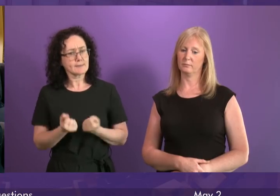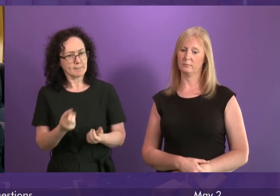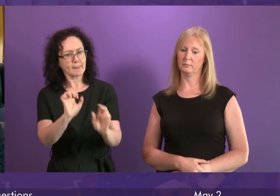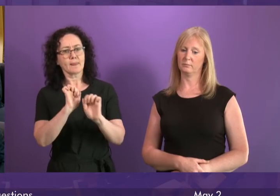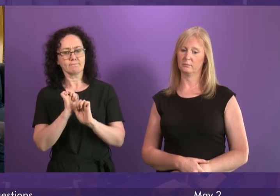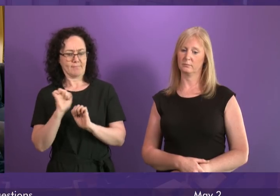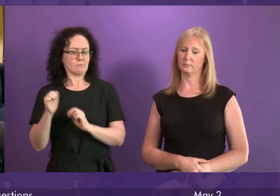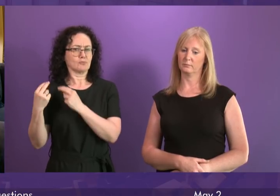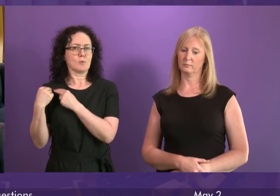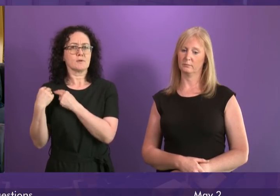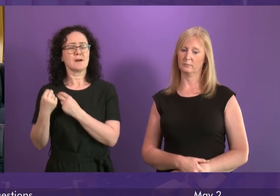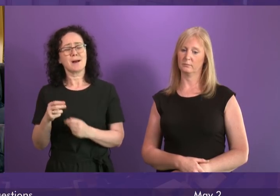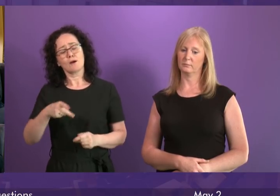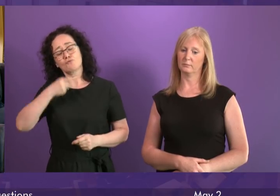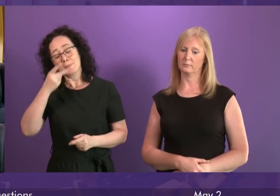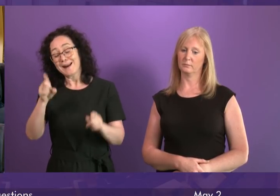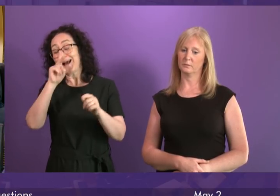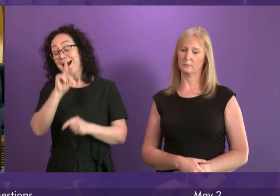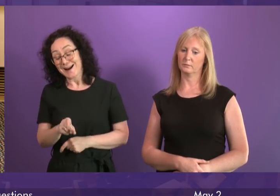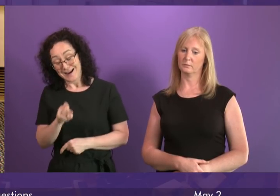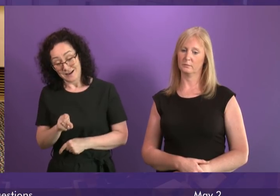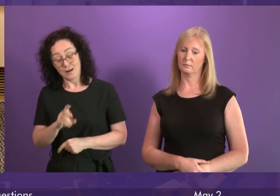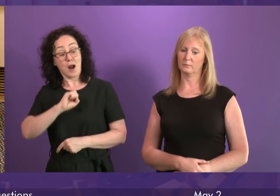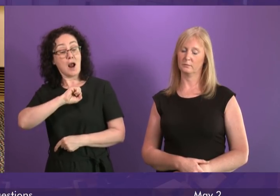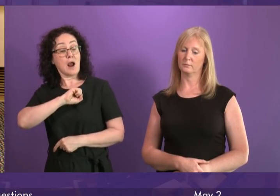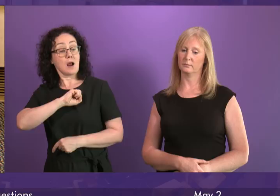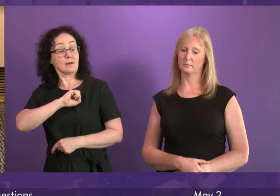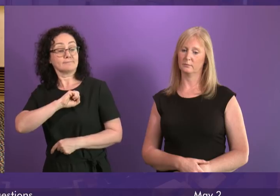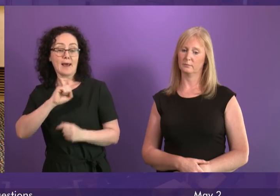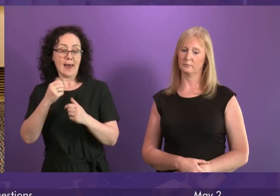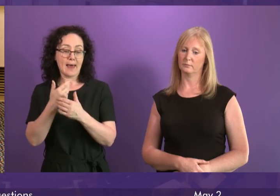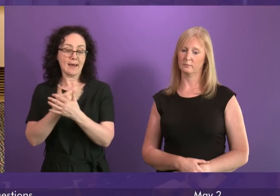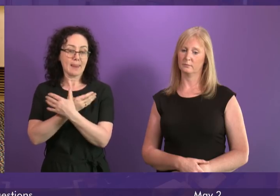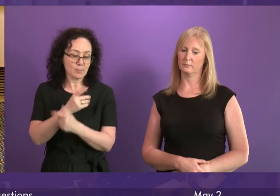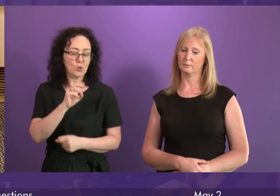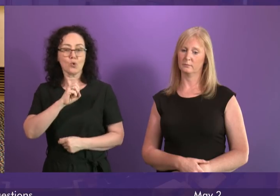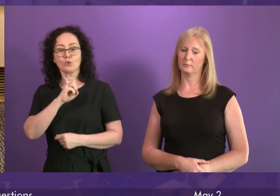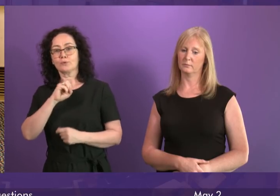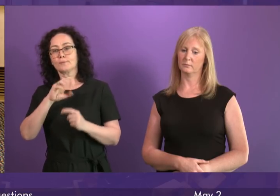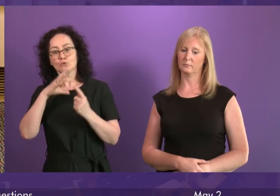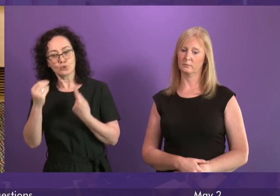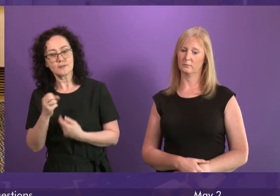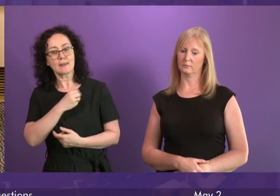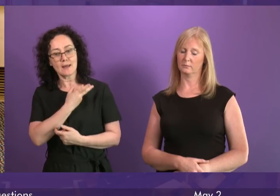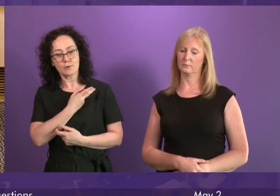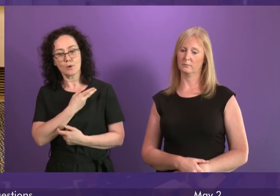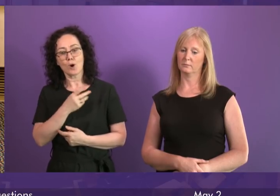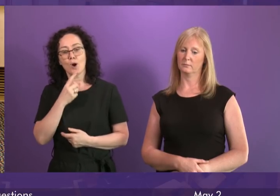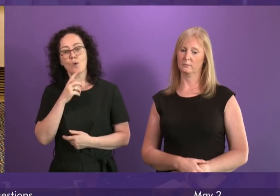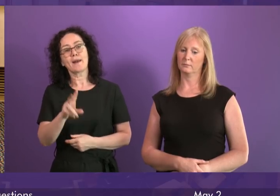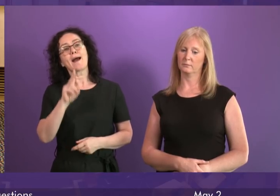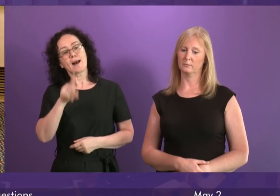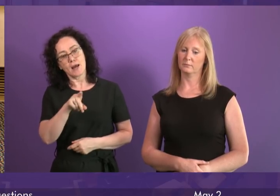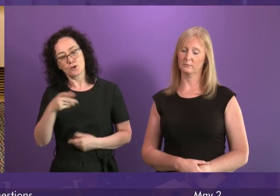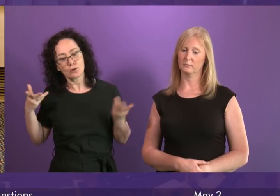Liberals as I've said to Labour and I've said to Tories when this Parliament returns to discuss workplace parking over the next few